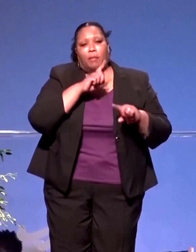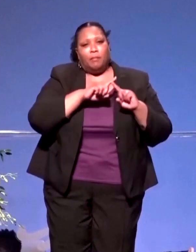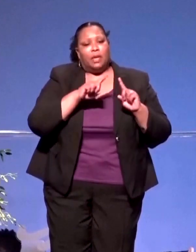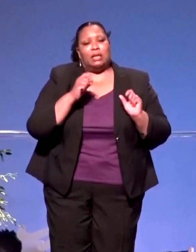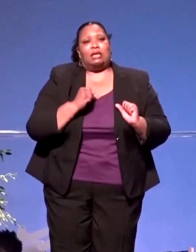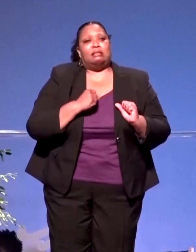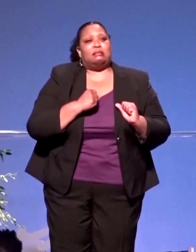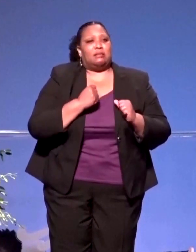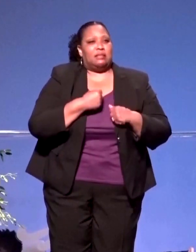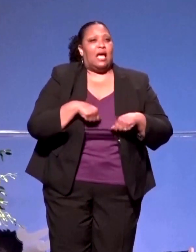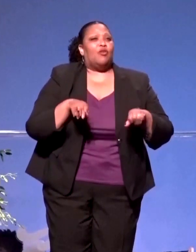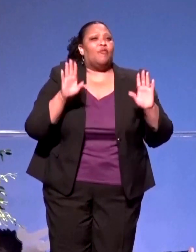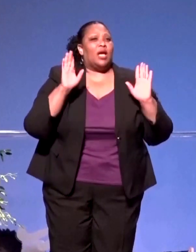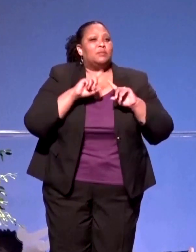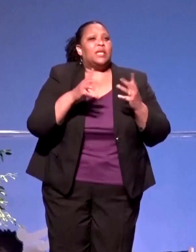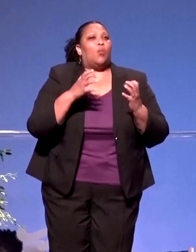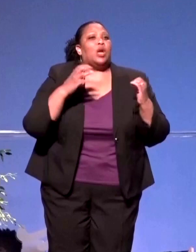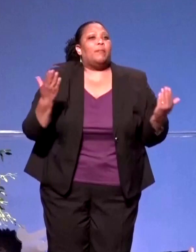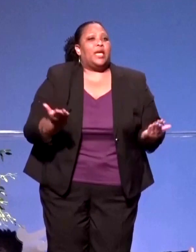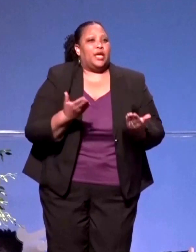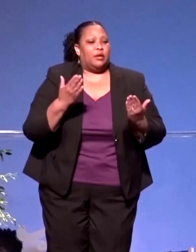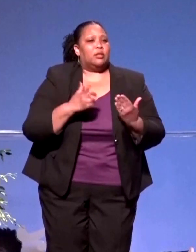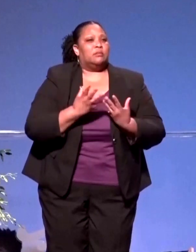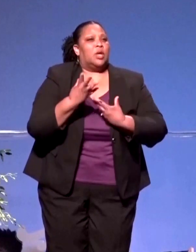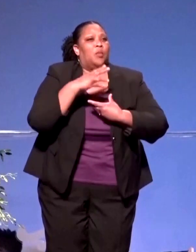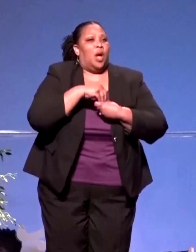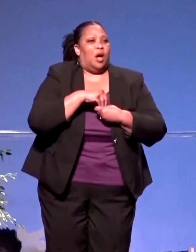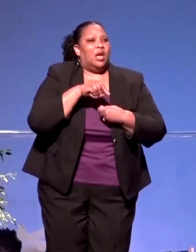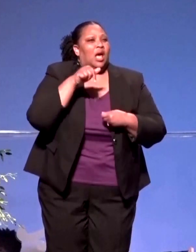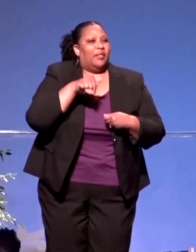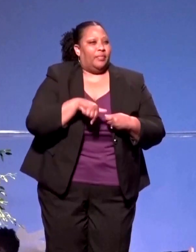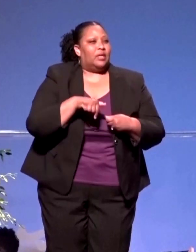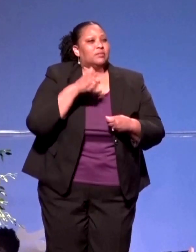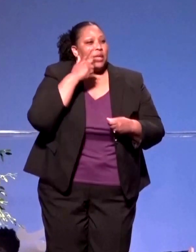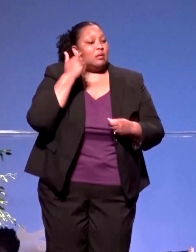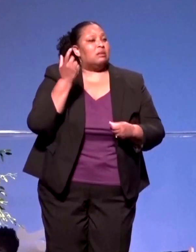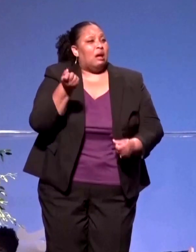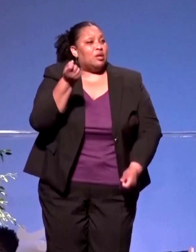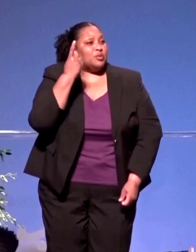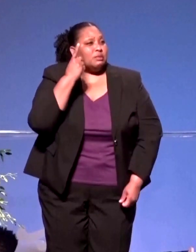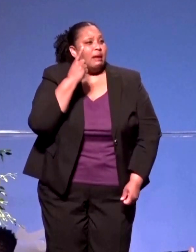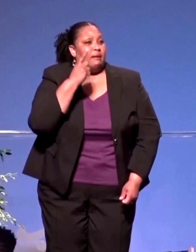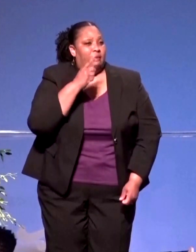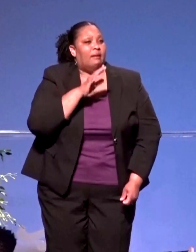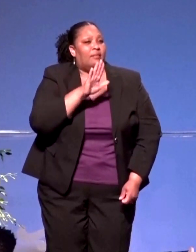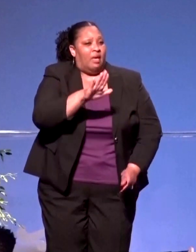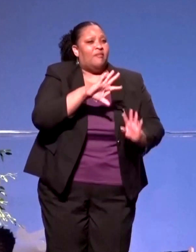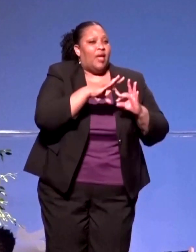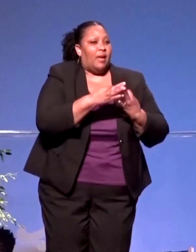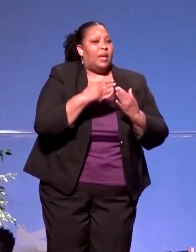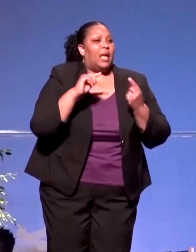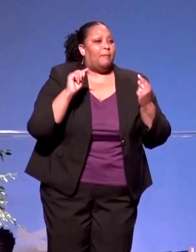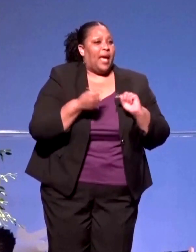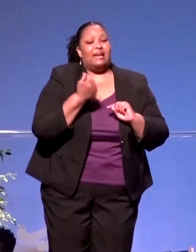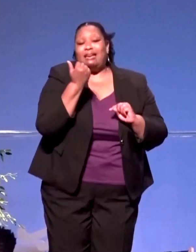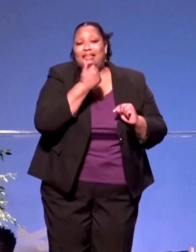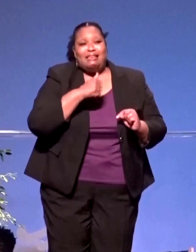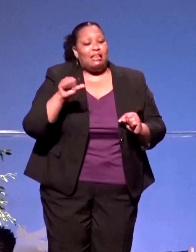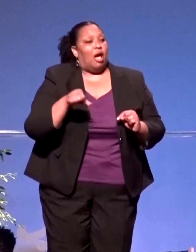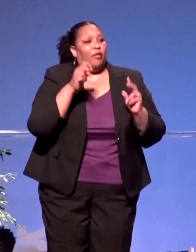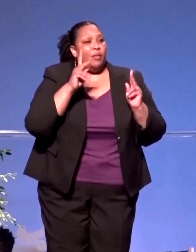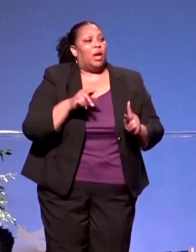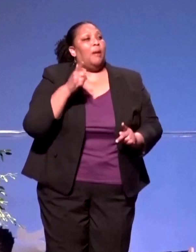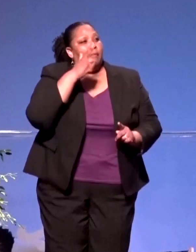but they wanted to be here to be part of this because they understand the pain better than anyone